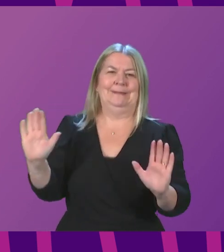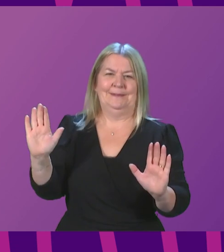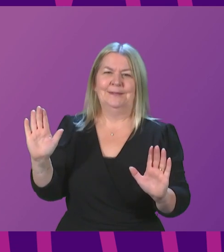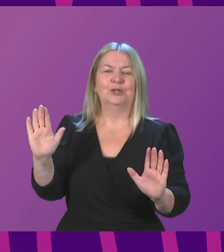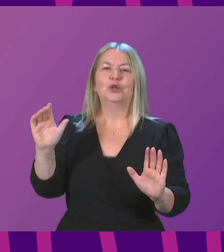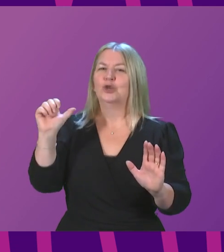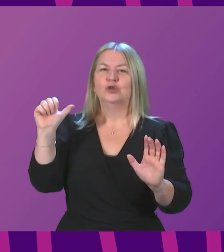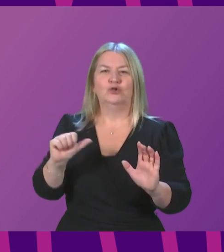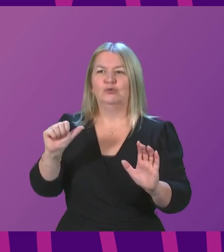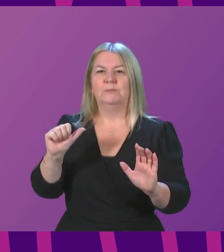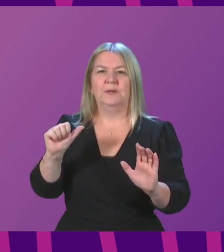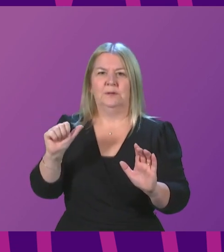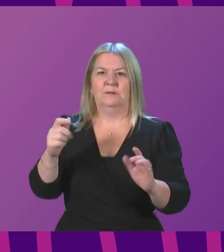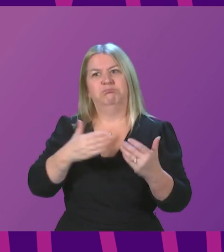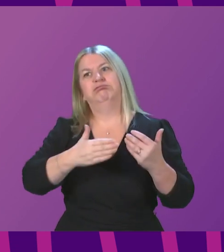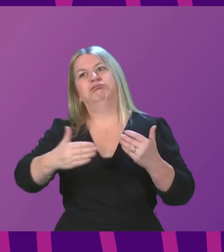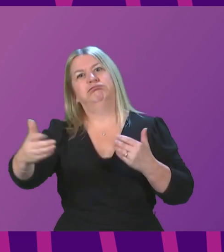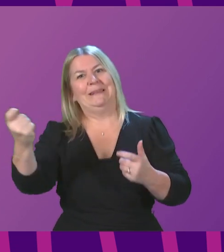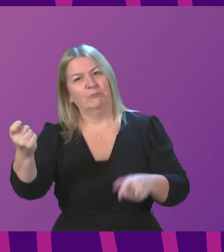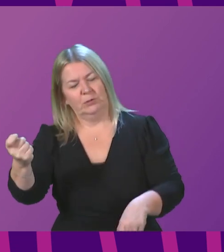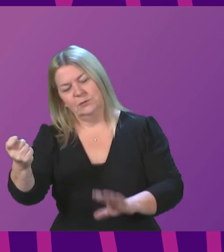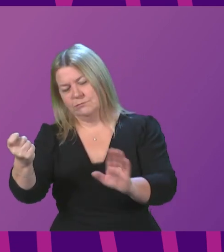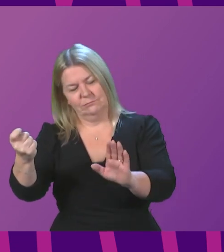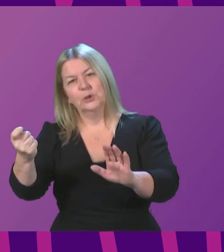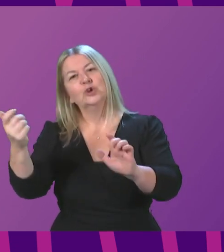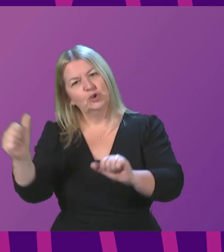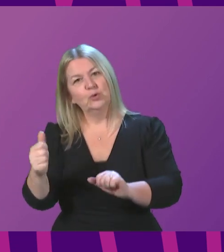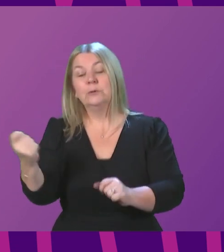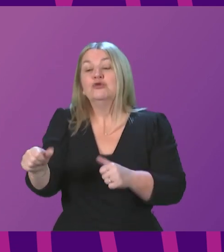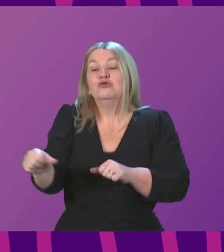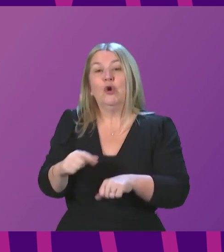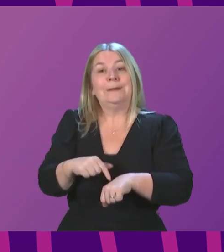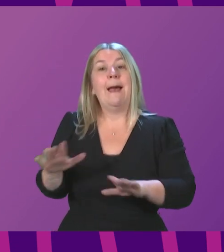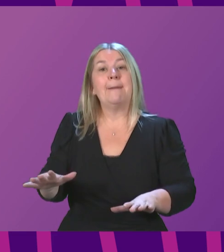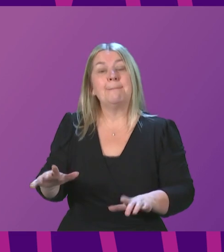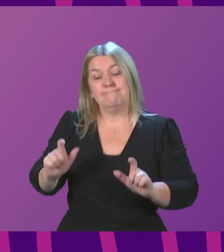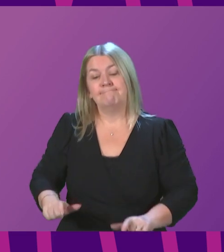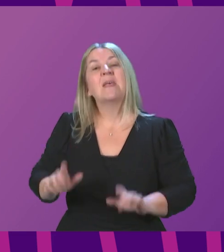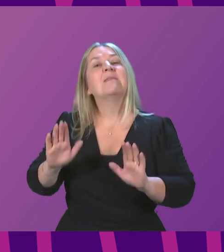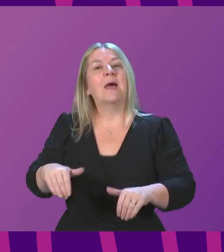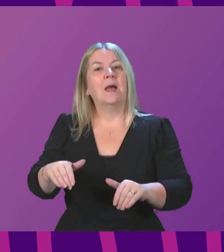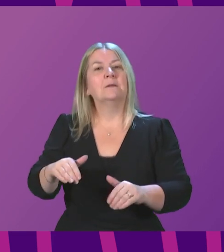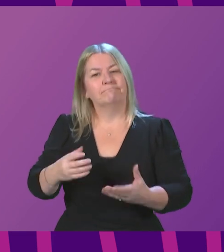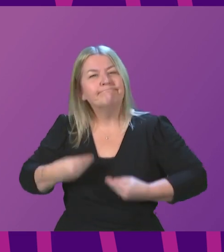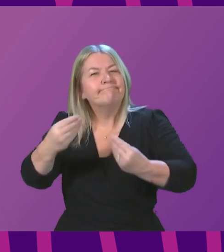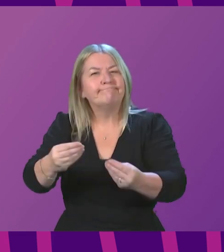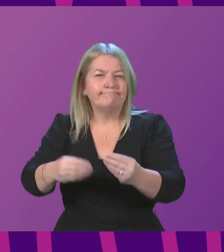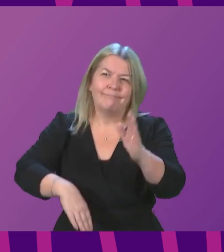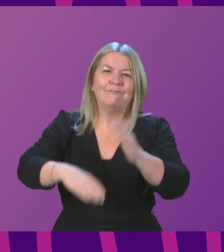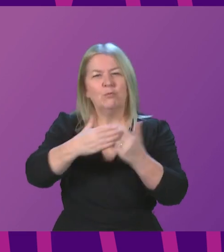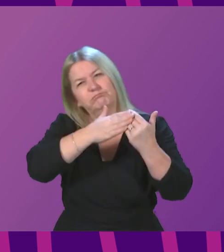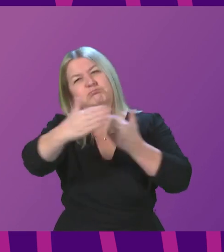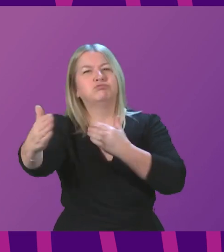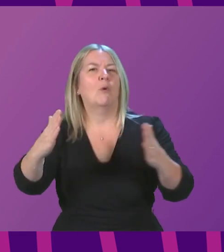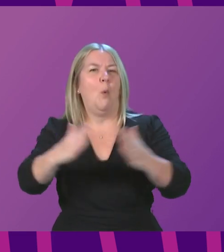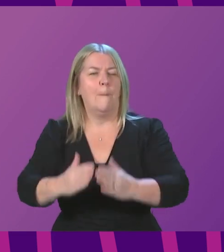move people from temporary into permanent settled accommodation. During the period of the pandemic, when the first priority has often to be to get